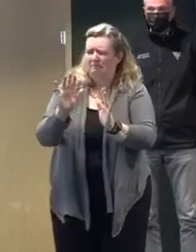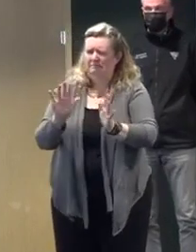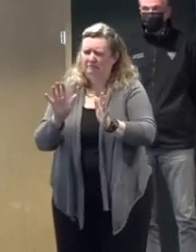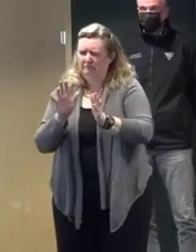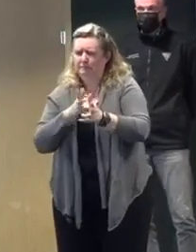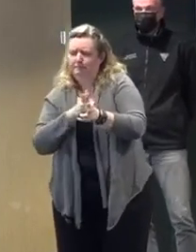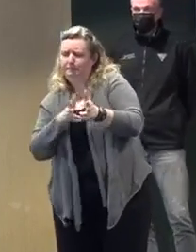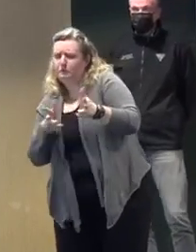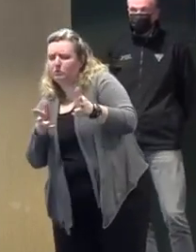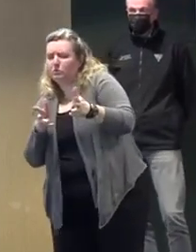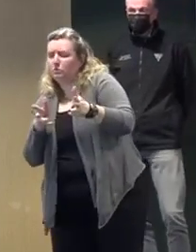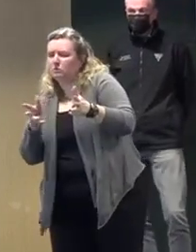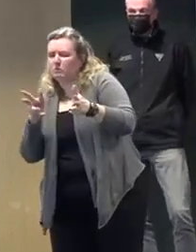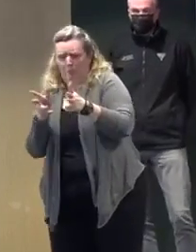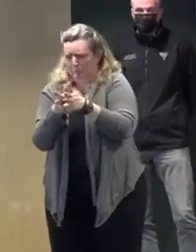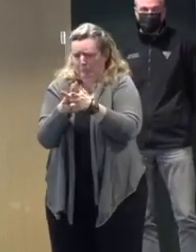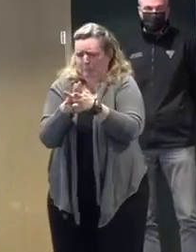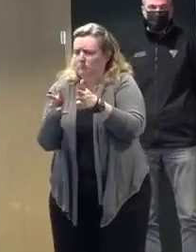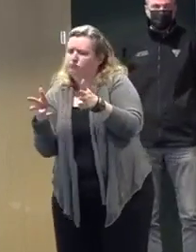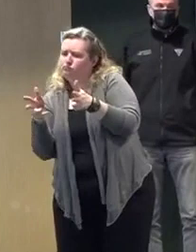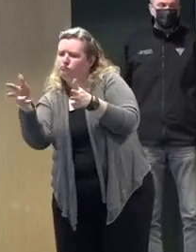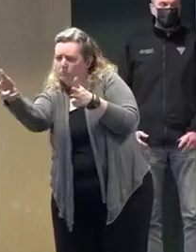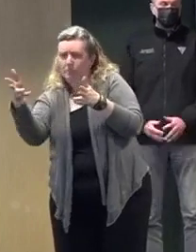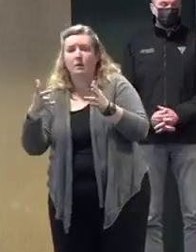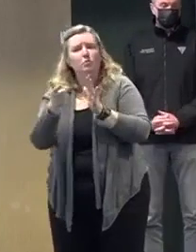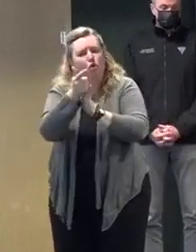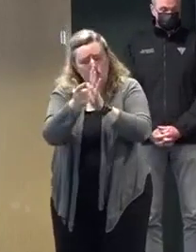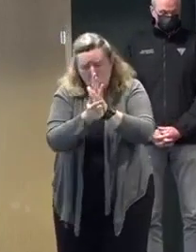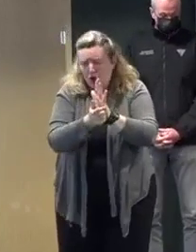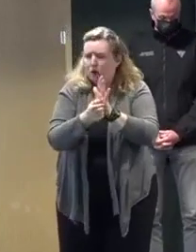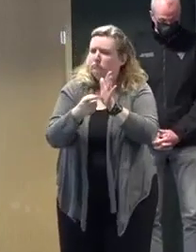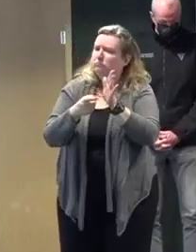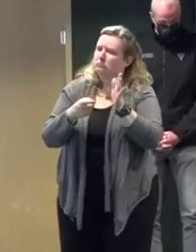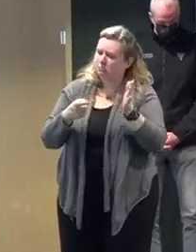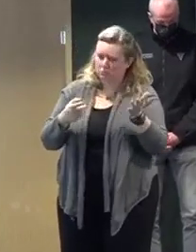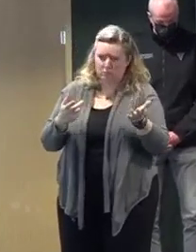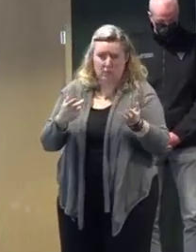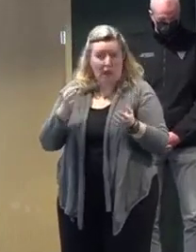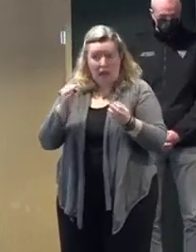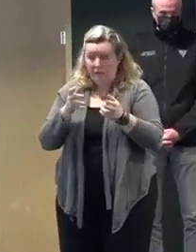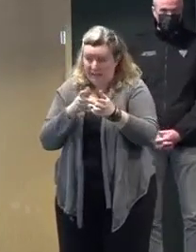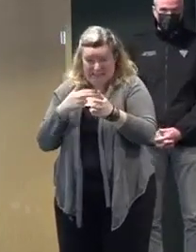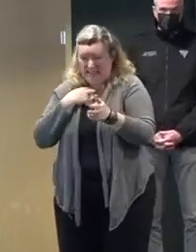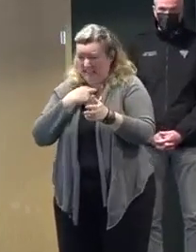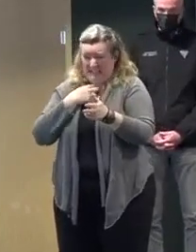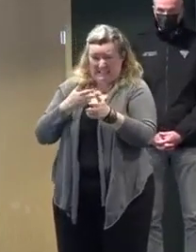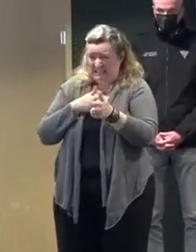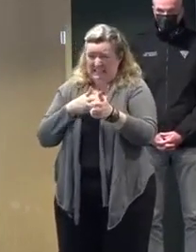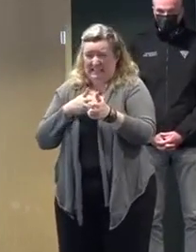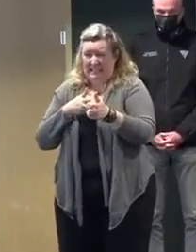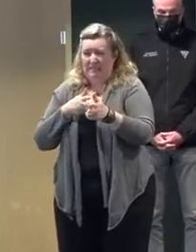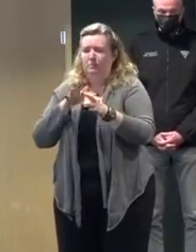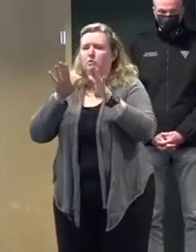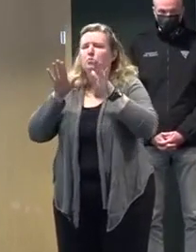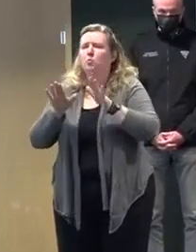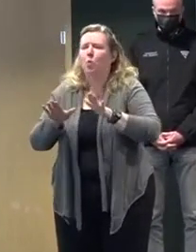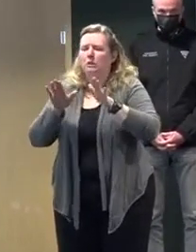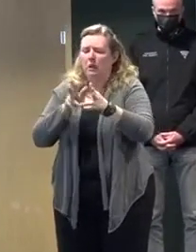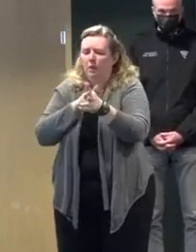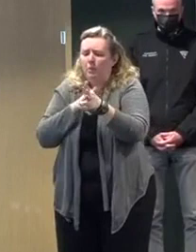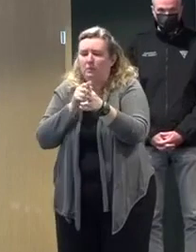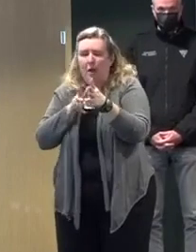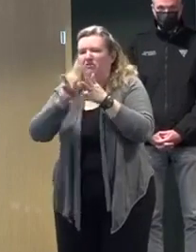move over, we need you to slow down. Across the country, we've already lost a significant number of first responders,